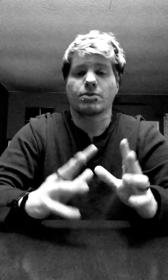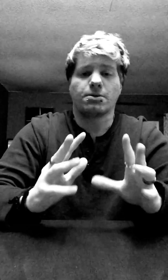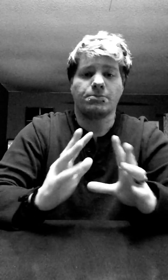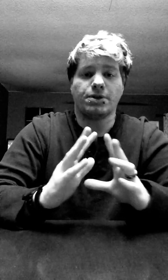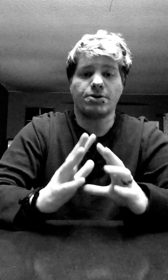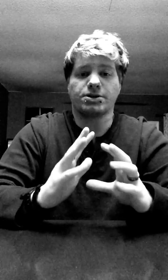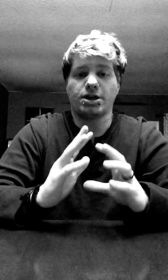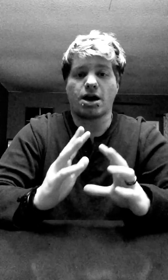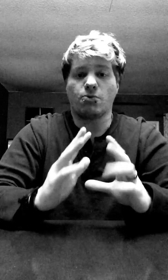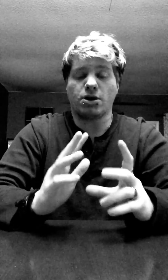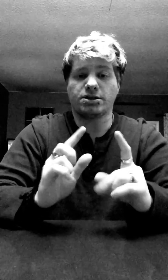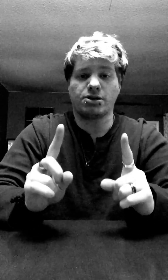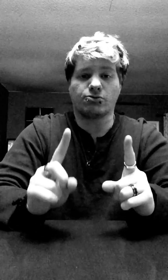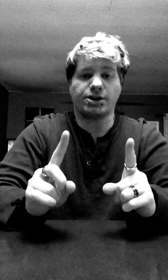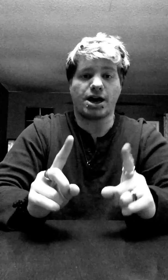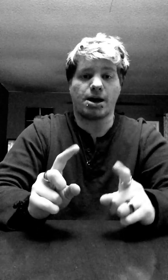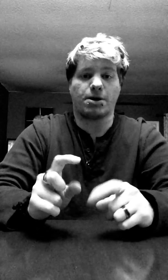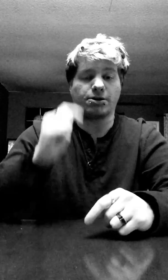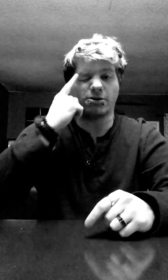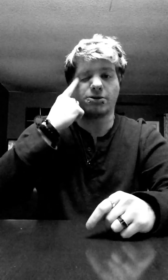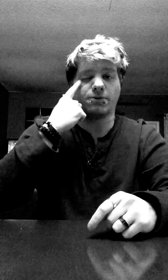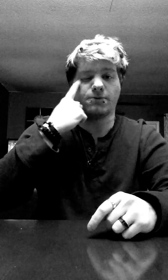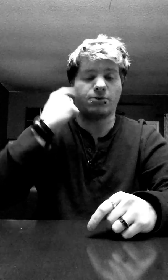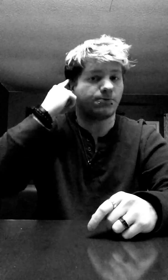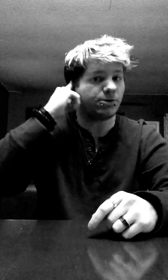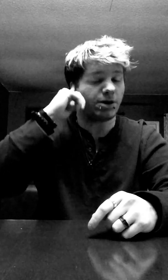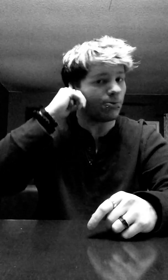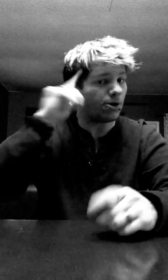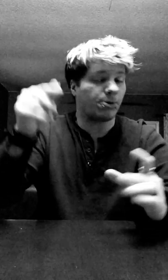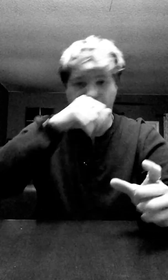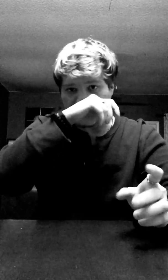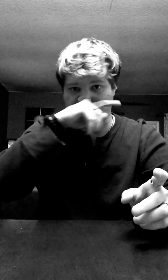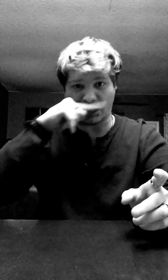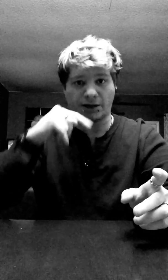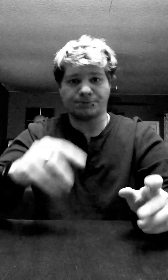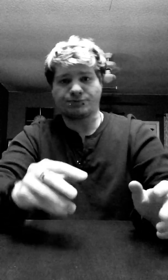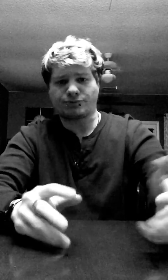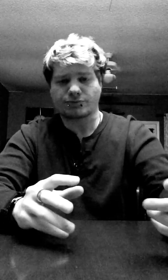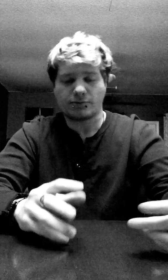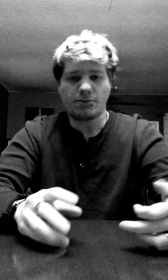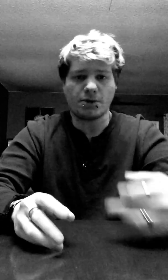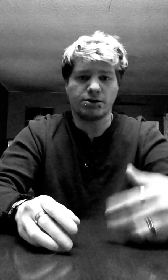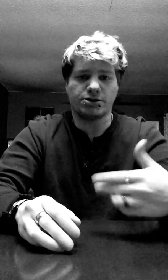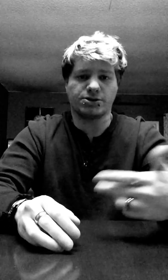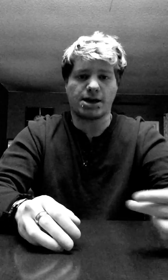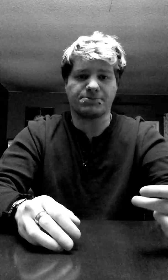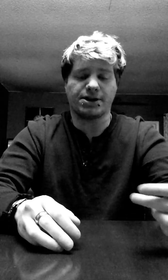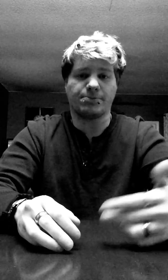there is not one single rehab on earth that will help you stop sinning. To stop sinning